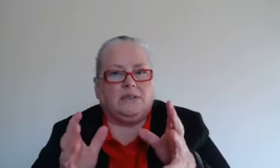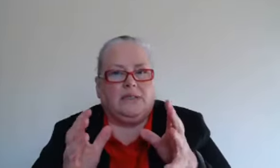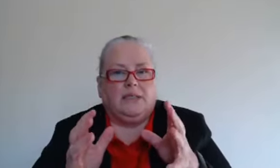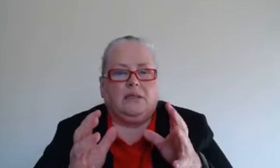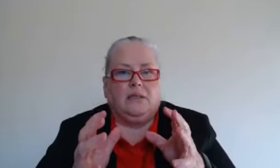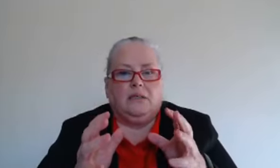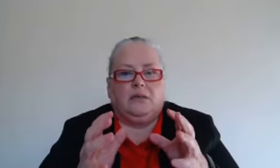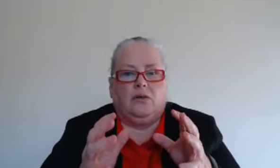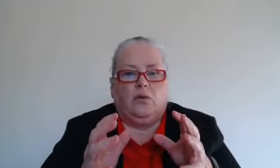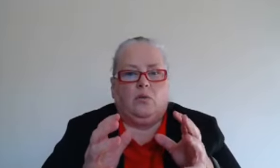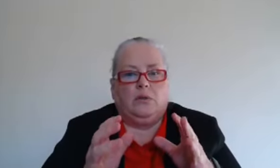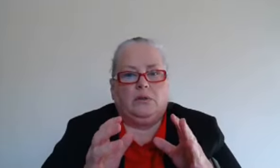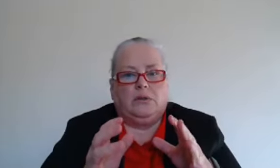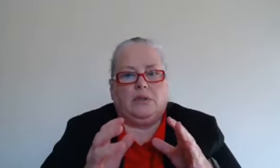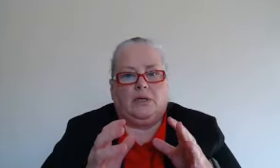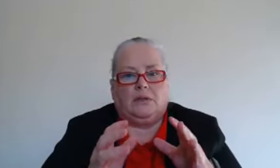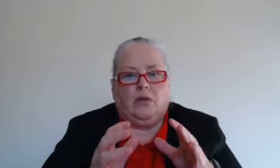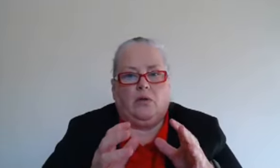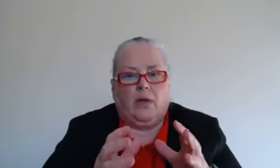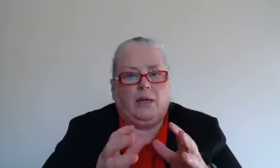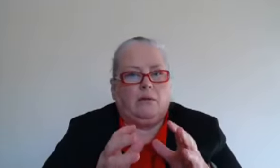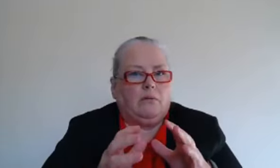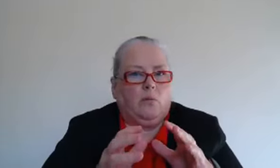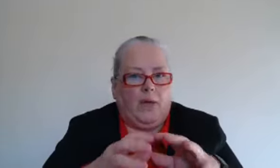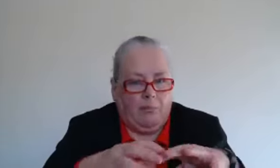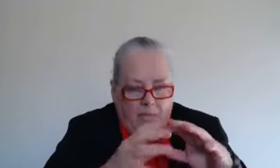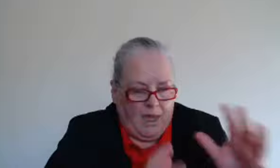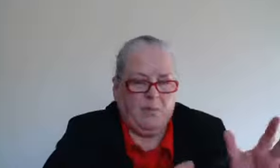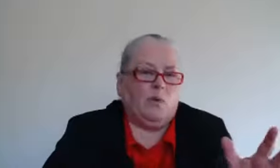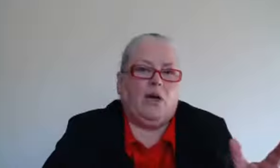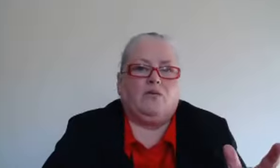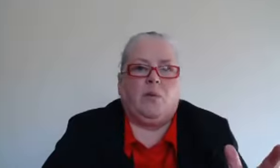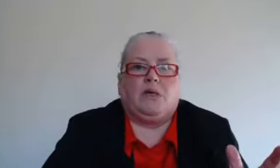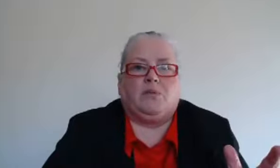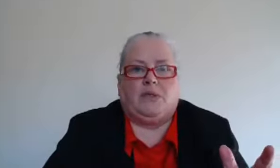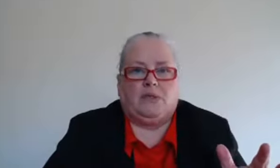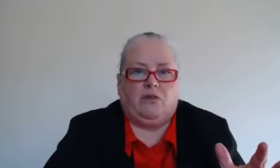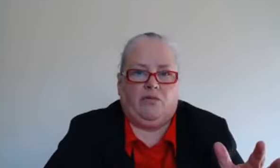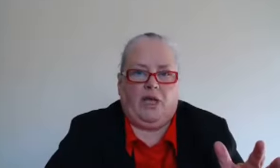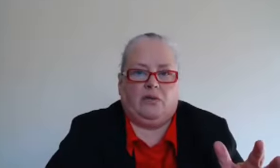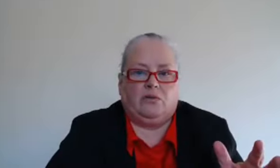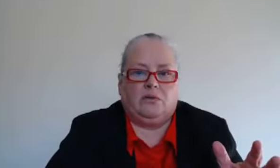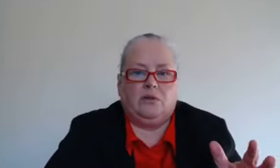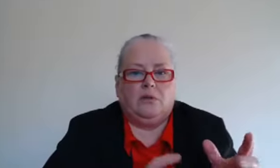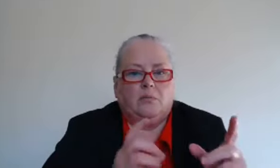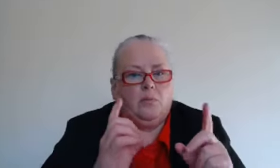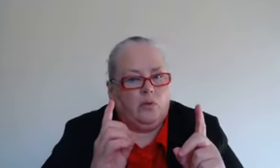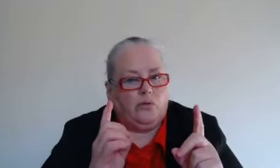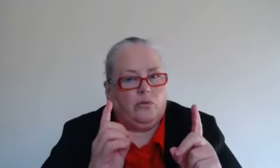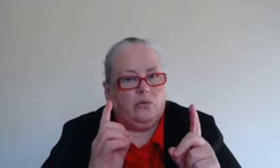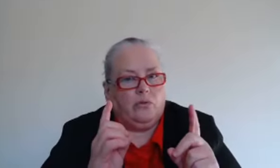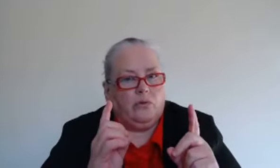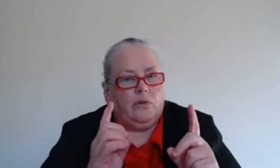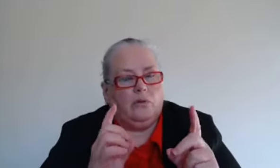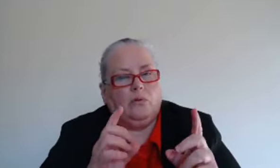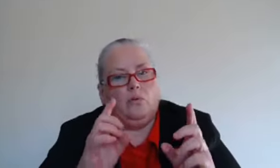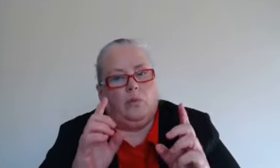see you know that okay we have maybe we have the possibility of failure both we